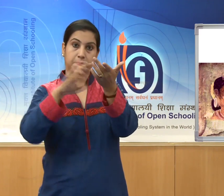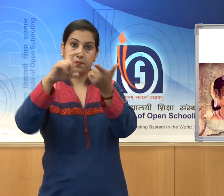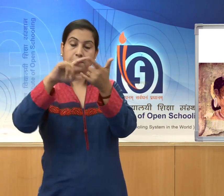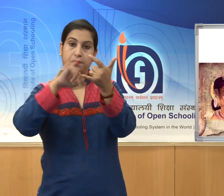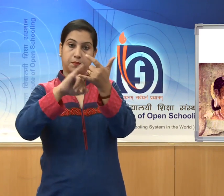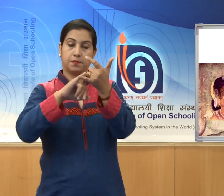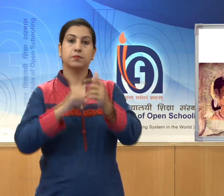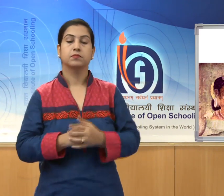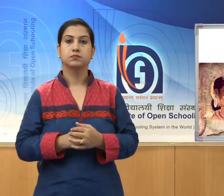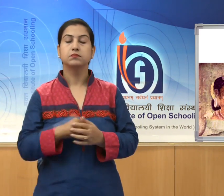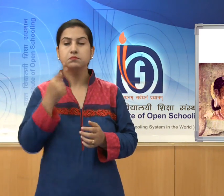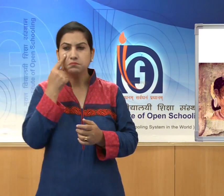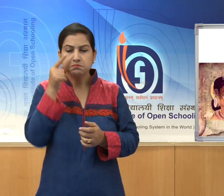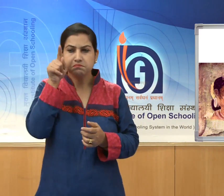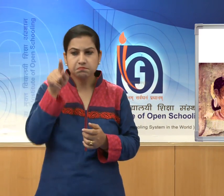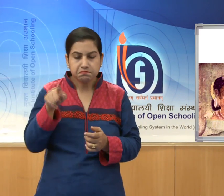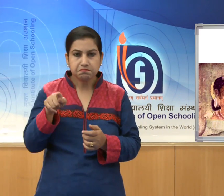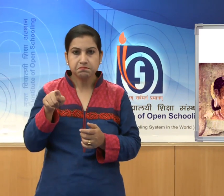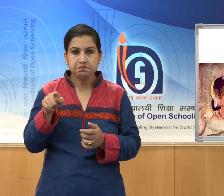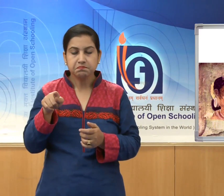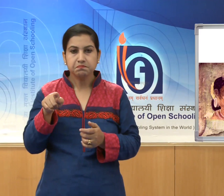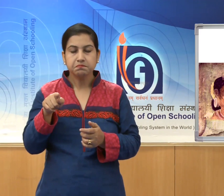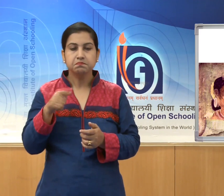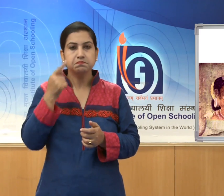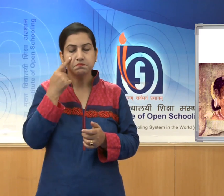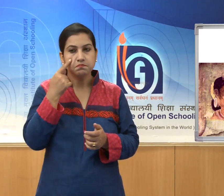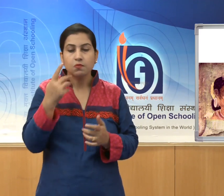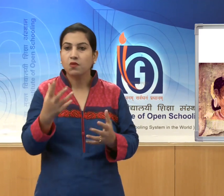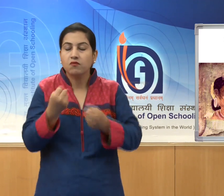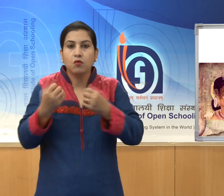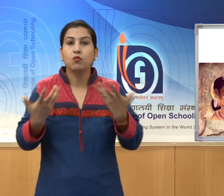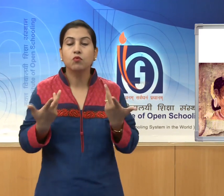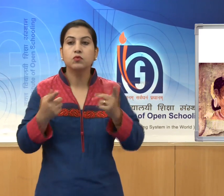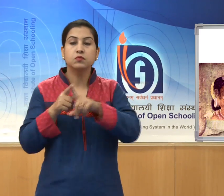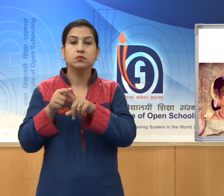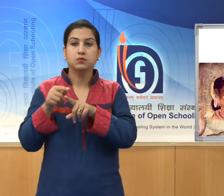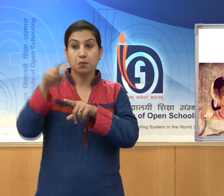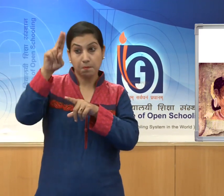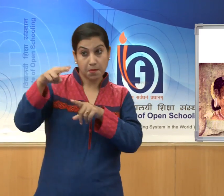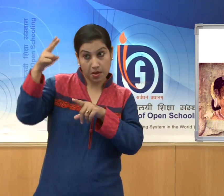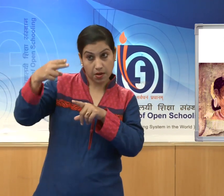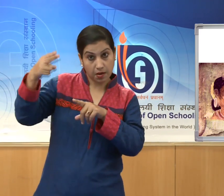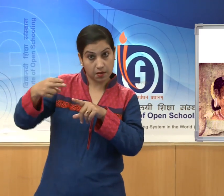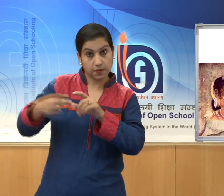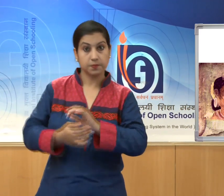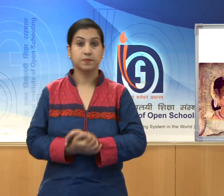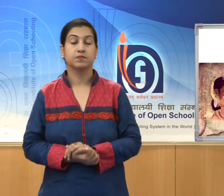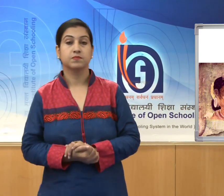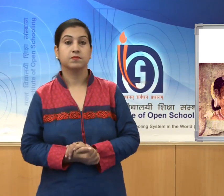The general description of this particular painting is very